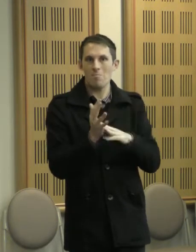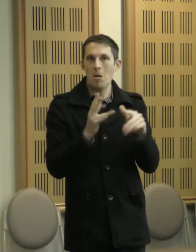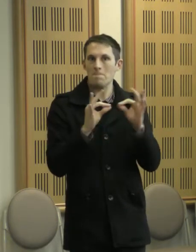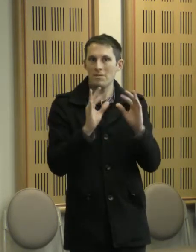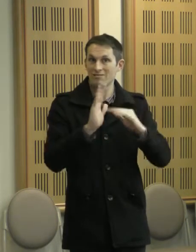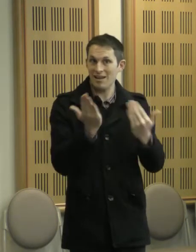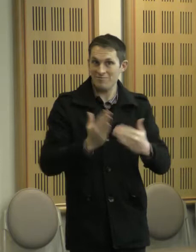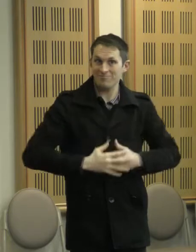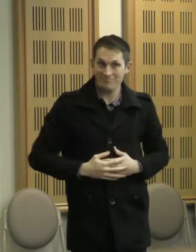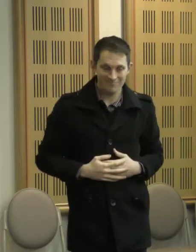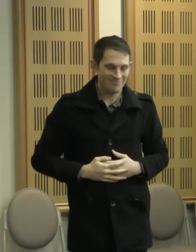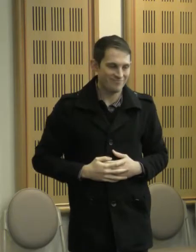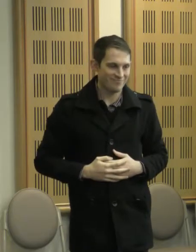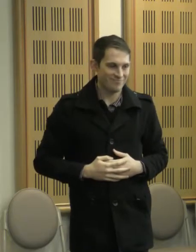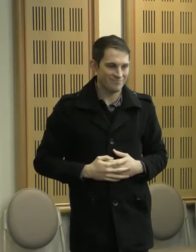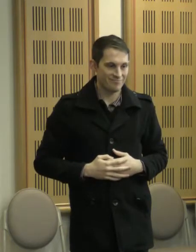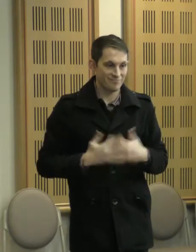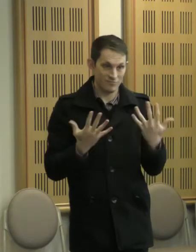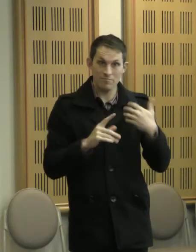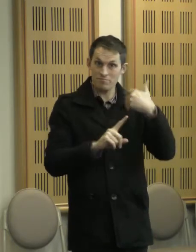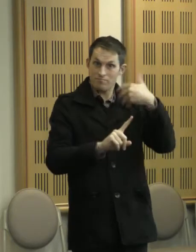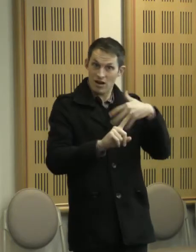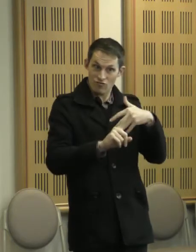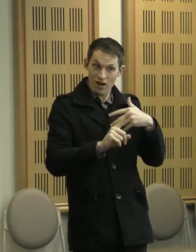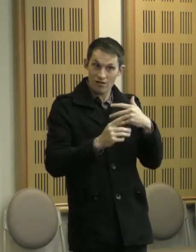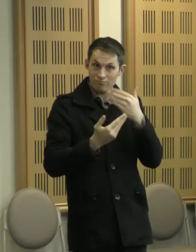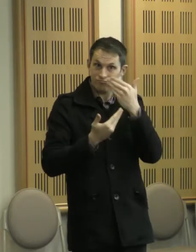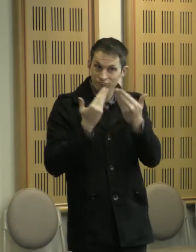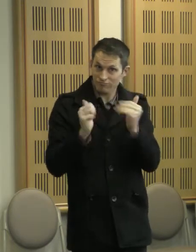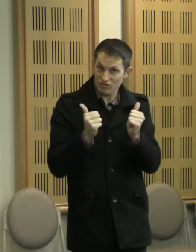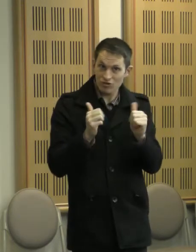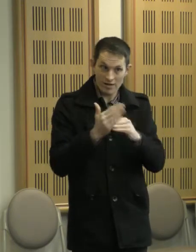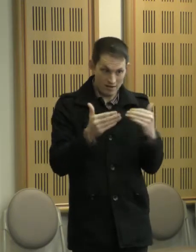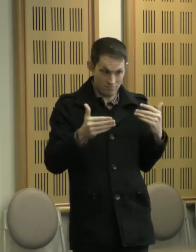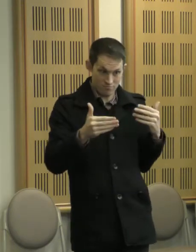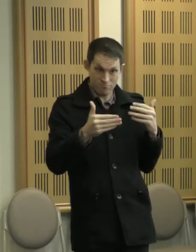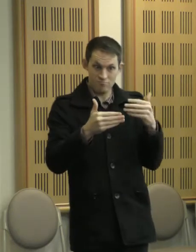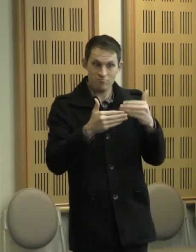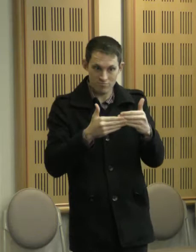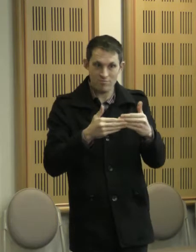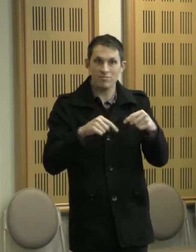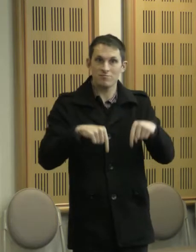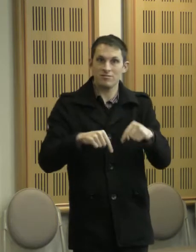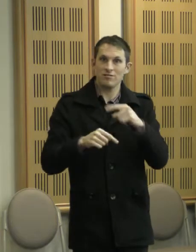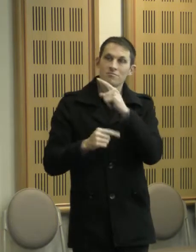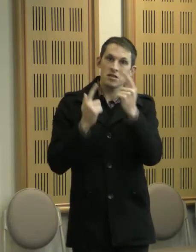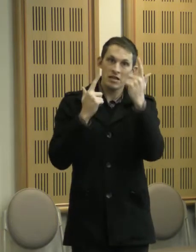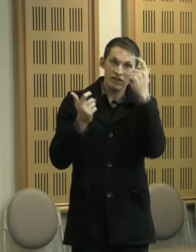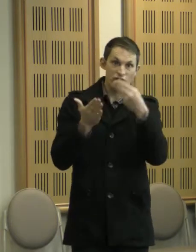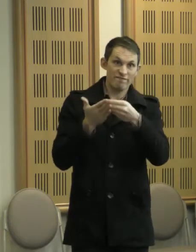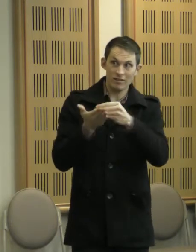So that's the backgrounding done and now it brings me to the point of talking about the Innovation Fund